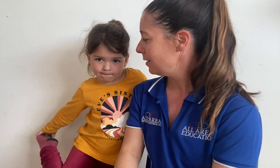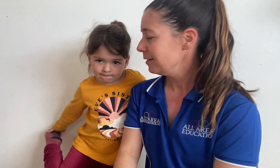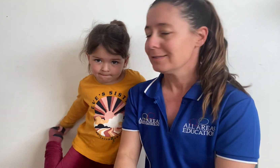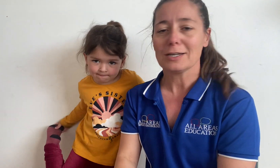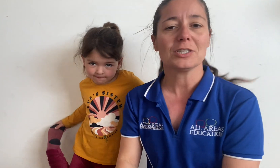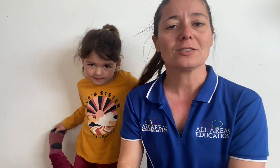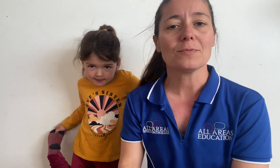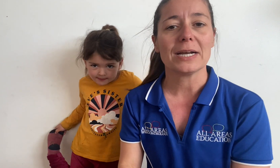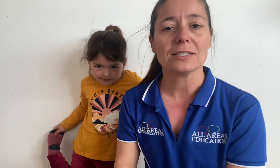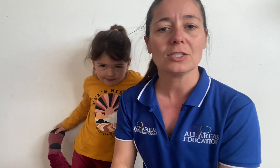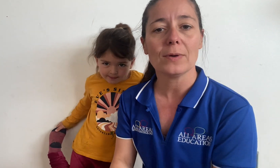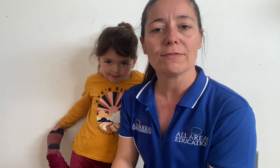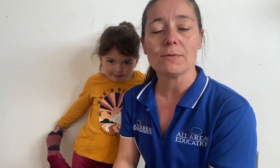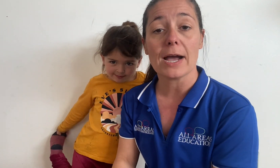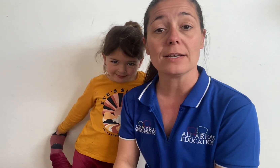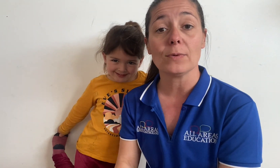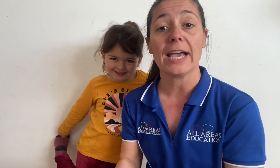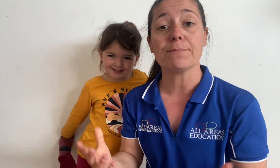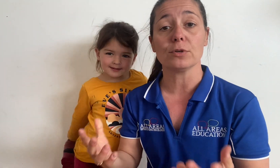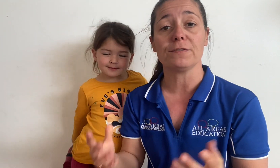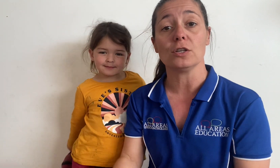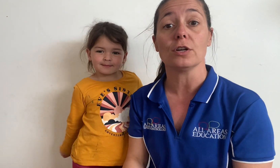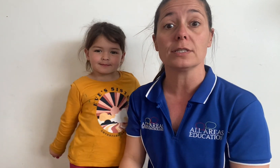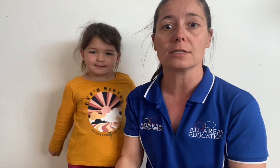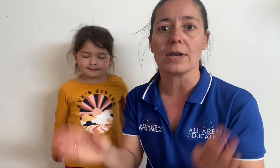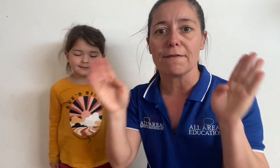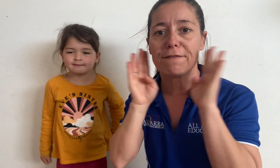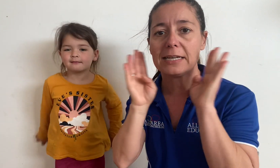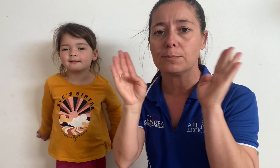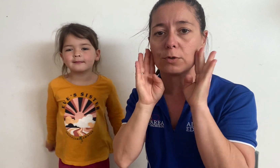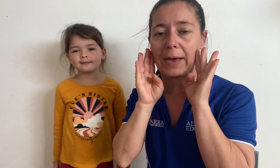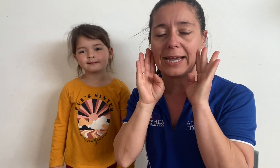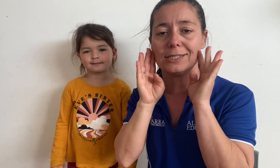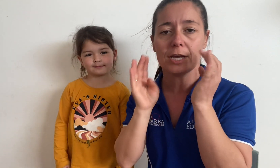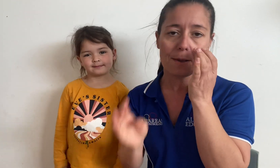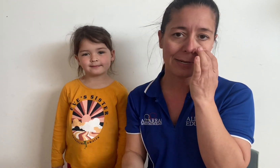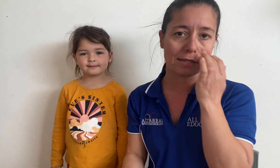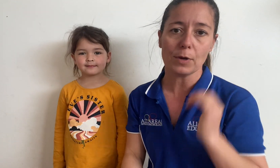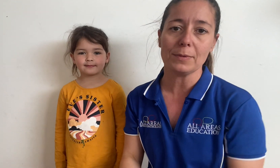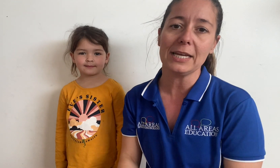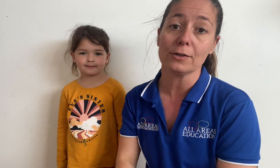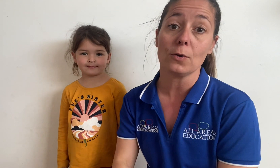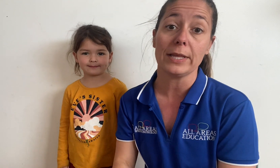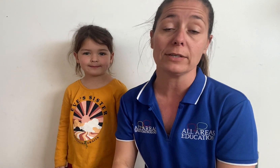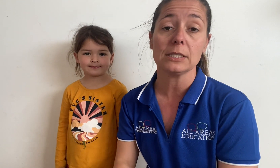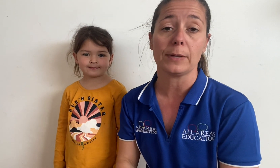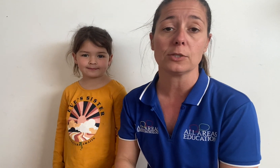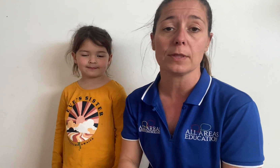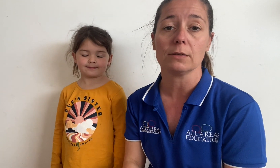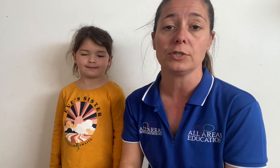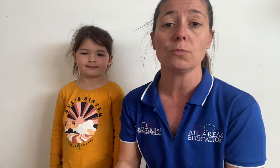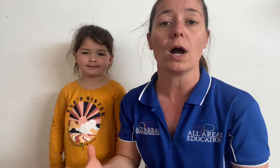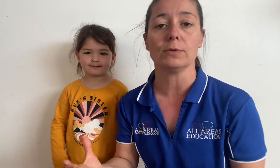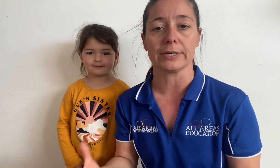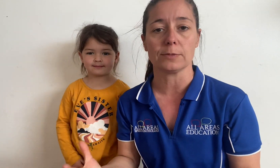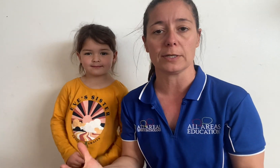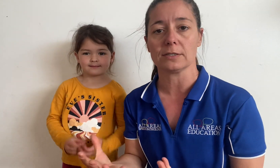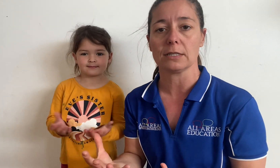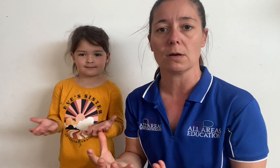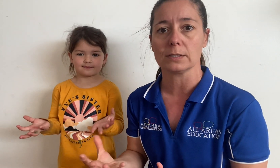so just a reminder to everyone we have put a few notices on our facebook page but at the moment here at all areas speech pathology while we're experiencing lockdown